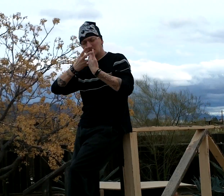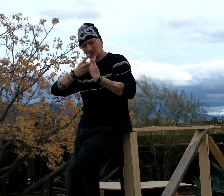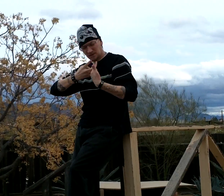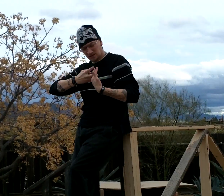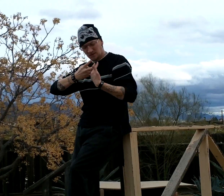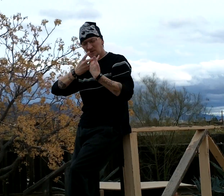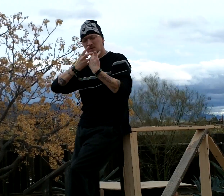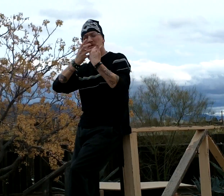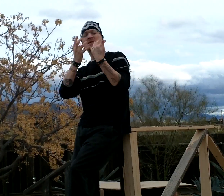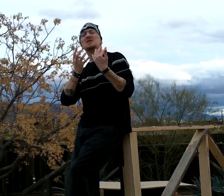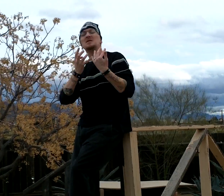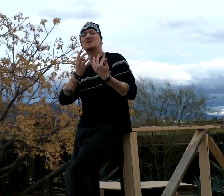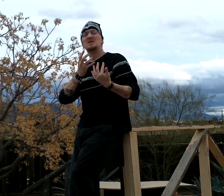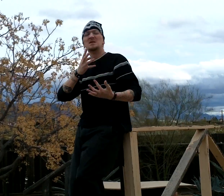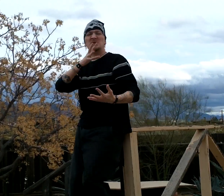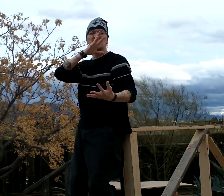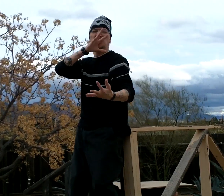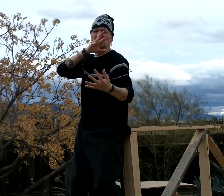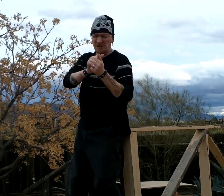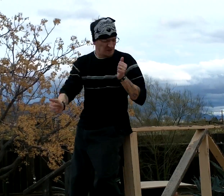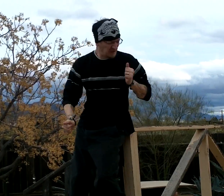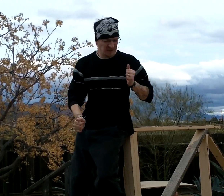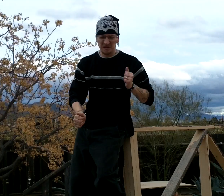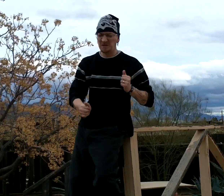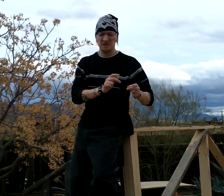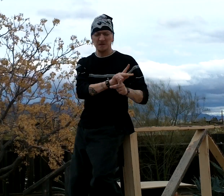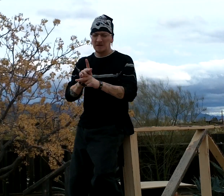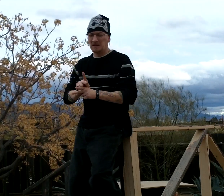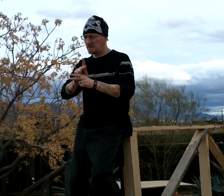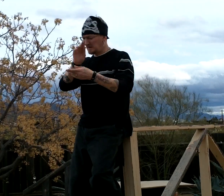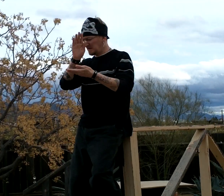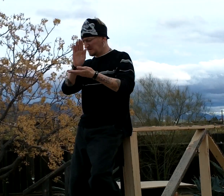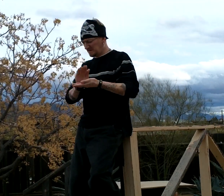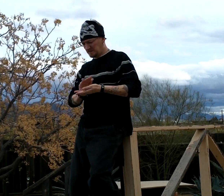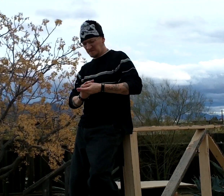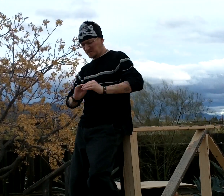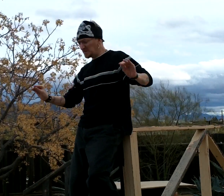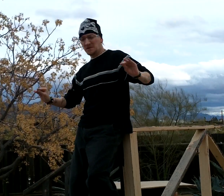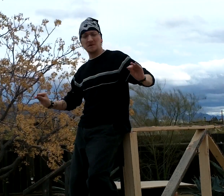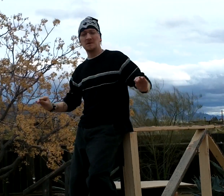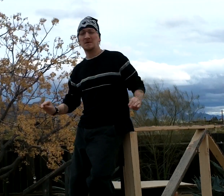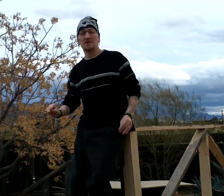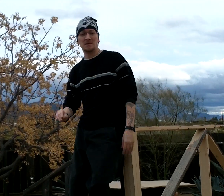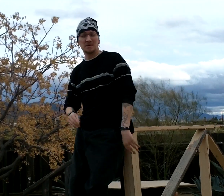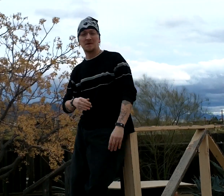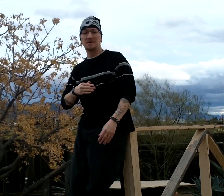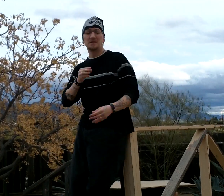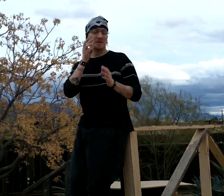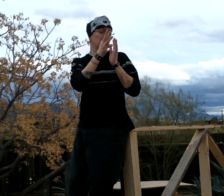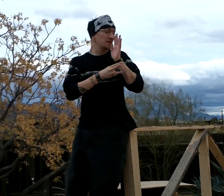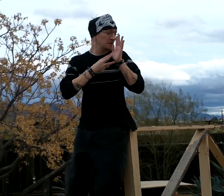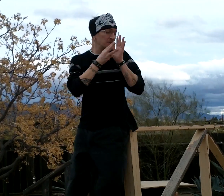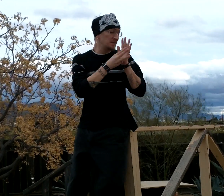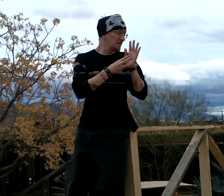The careless whispers of a good friend